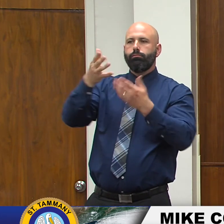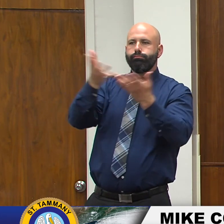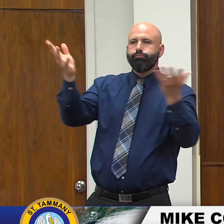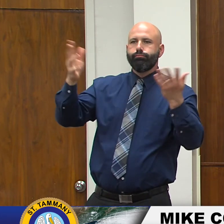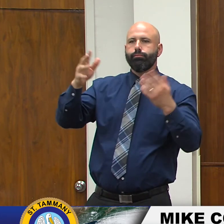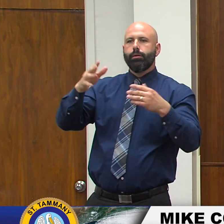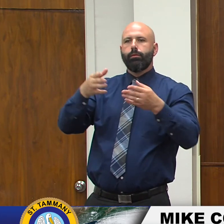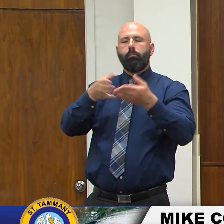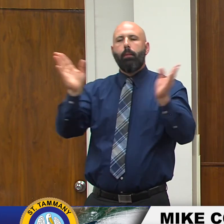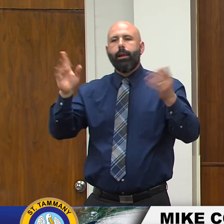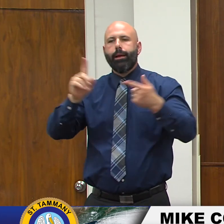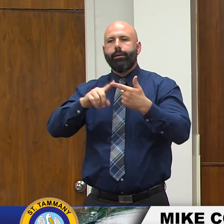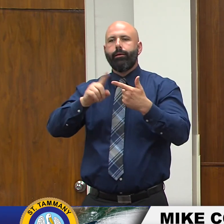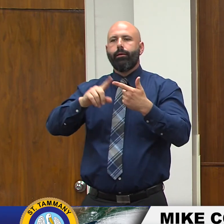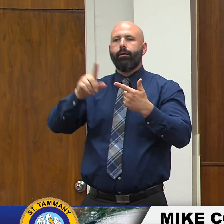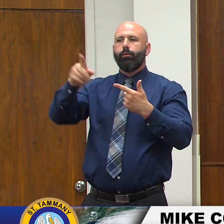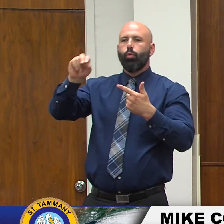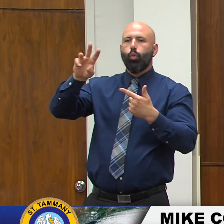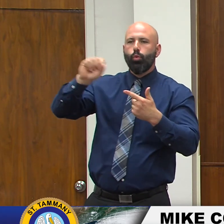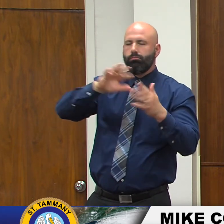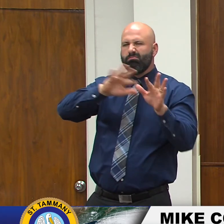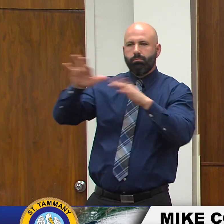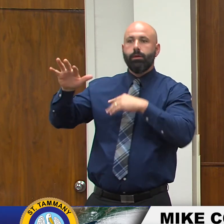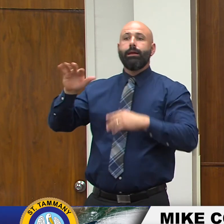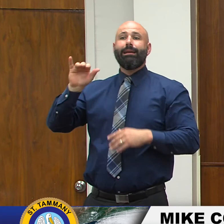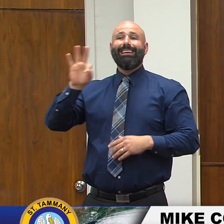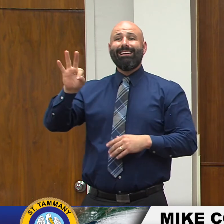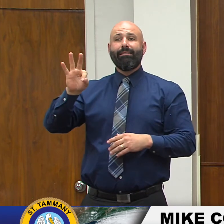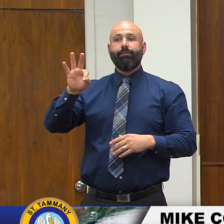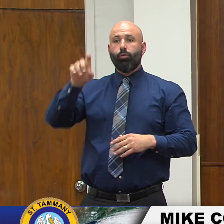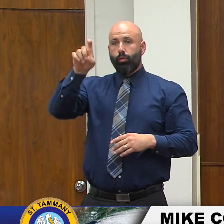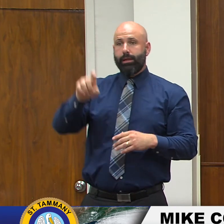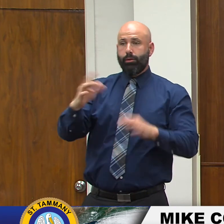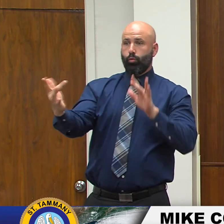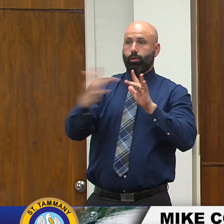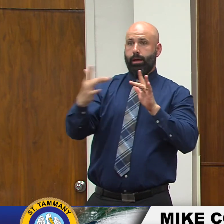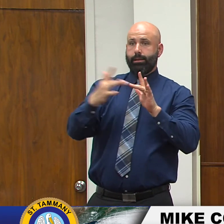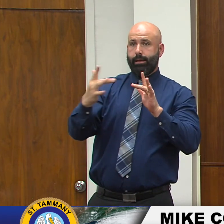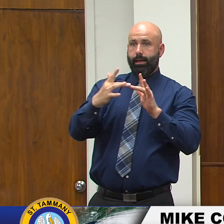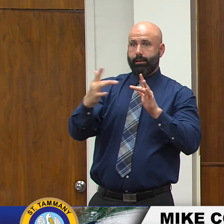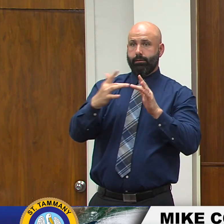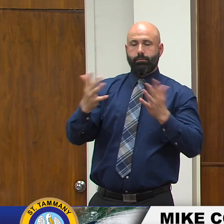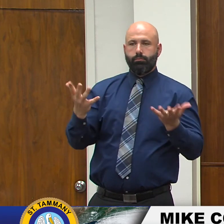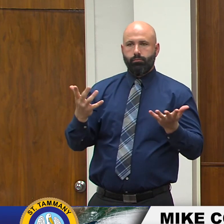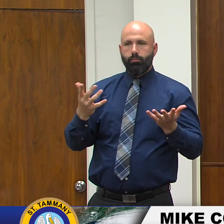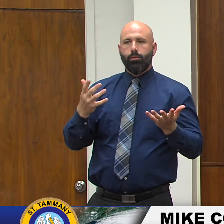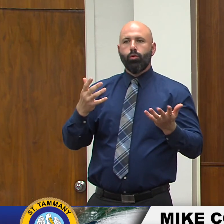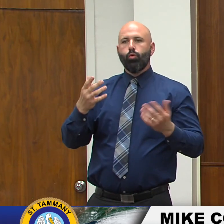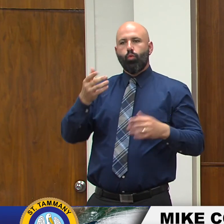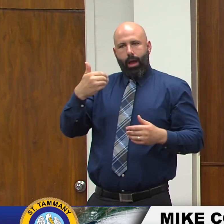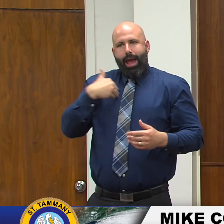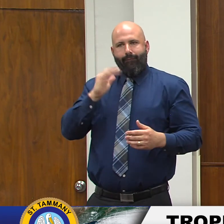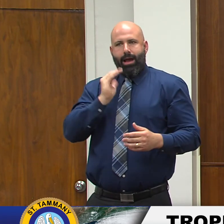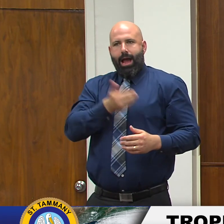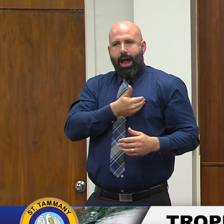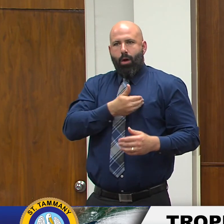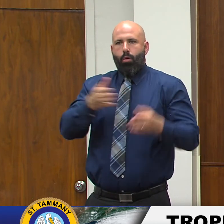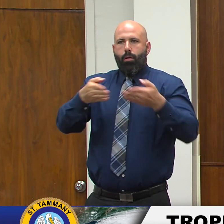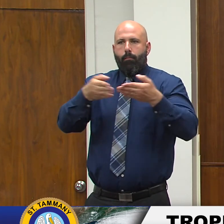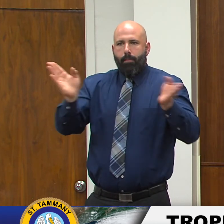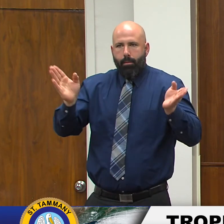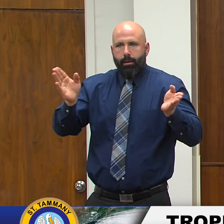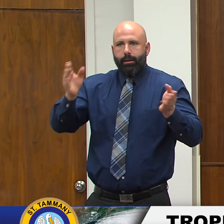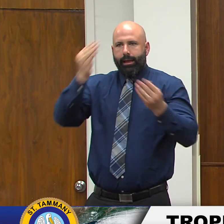if you need to reach us you have the contact information of our information officer public information officer amy